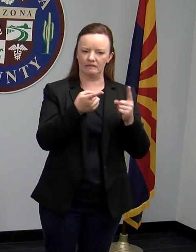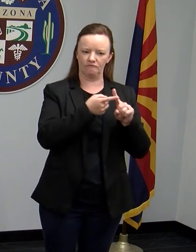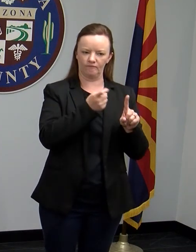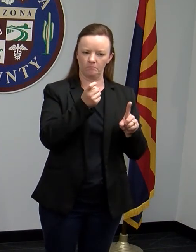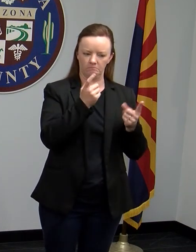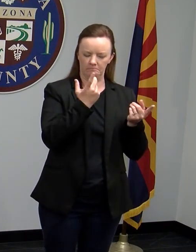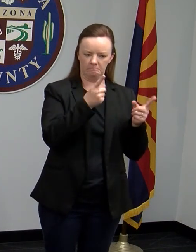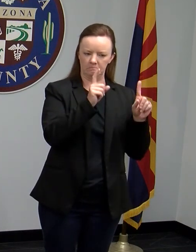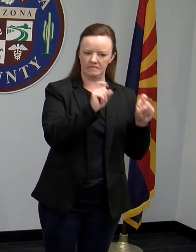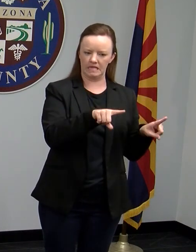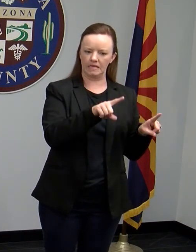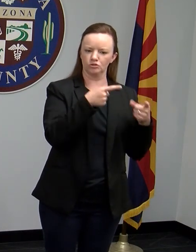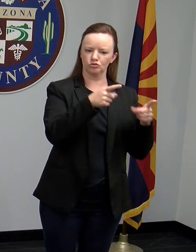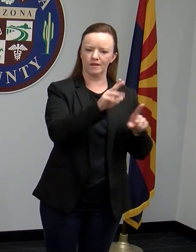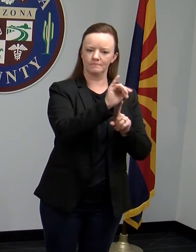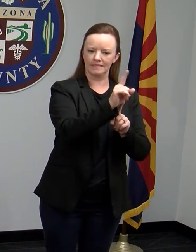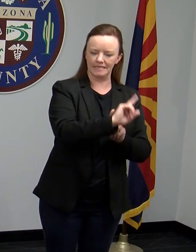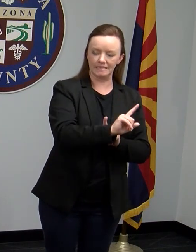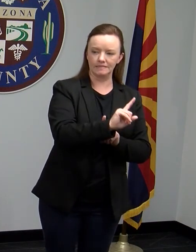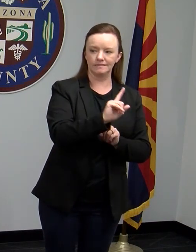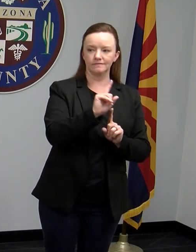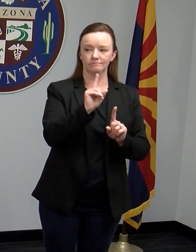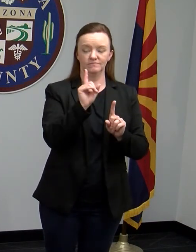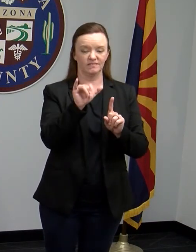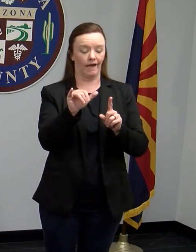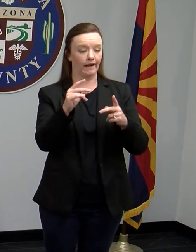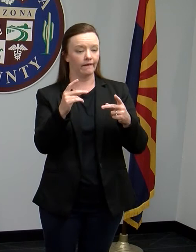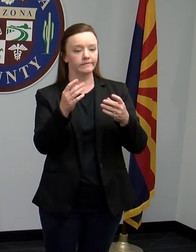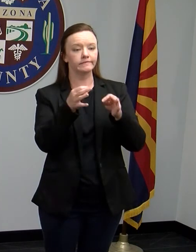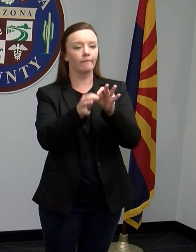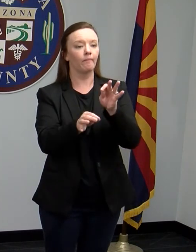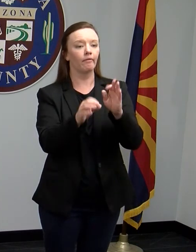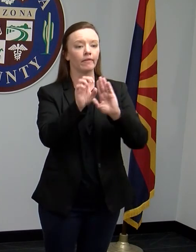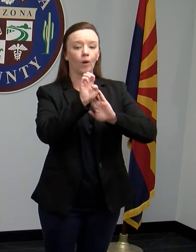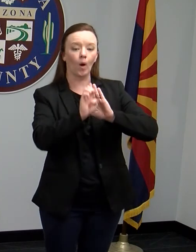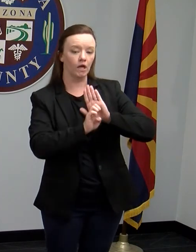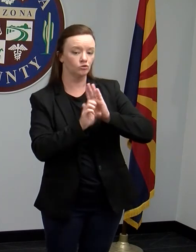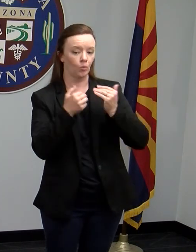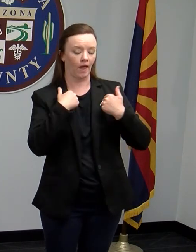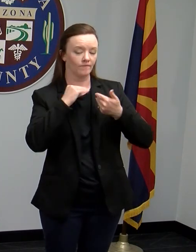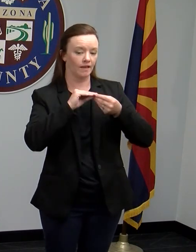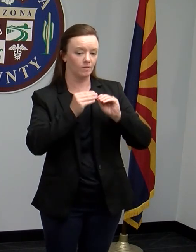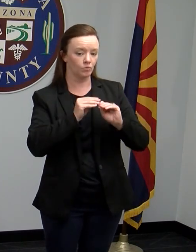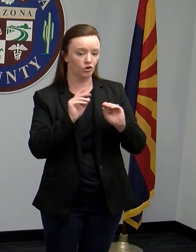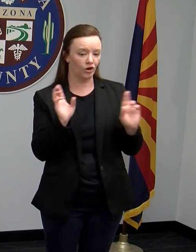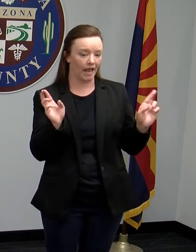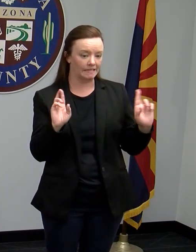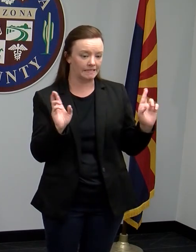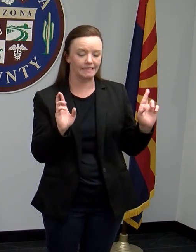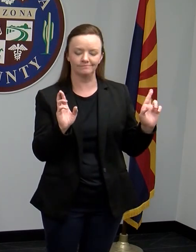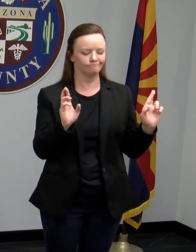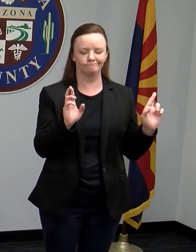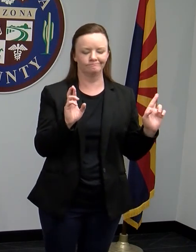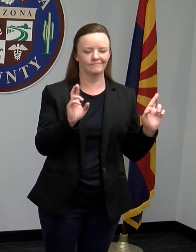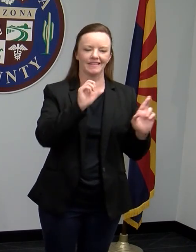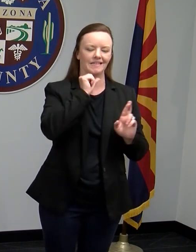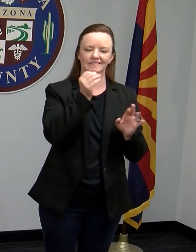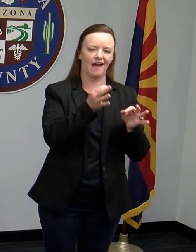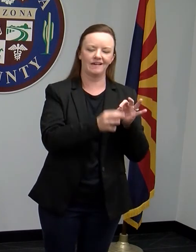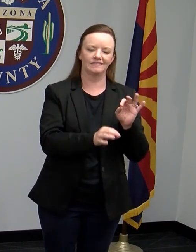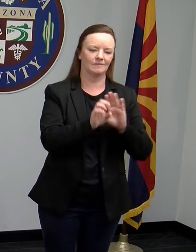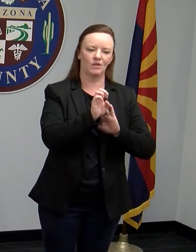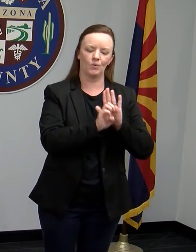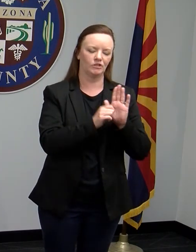rates? Is that a simple equation, and do we happen to have that number handy? That's not a simple equation. No, we